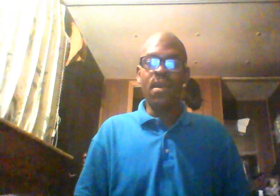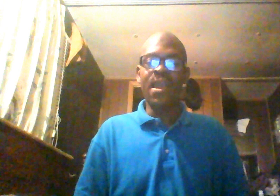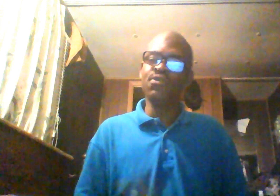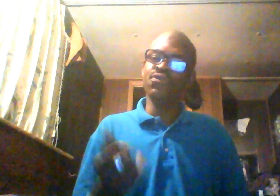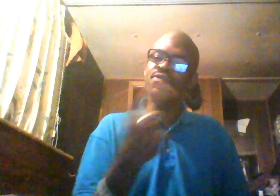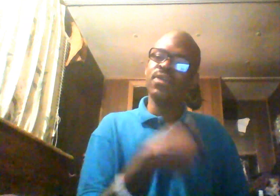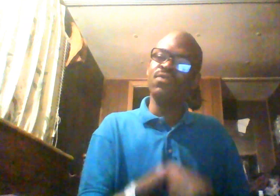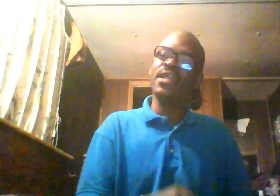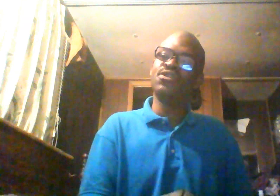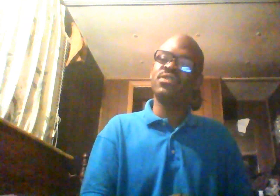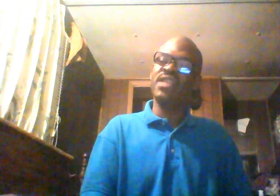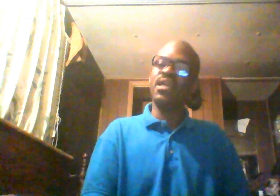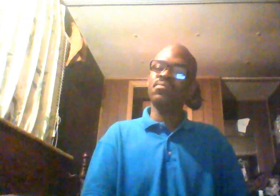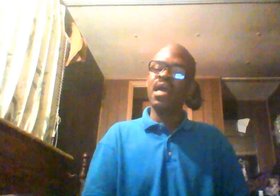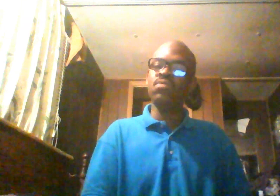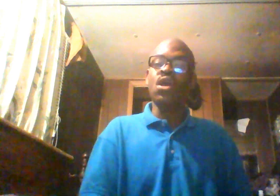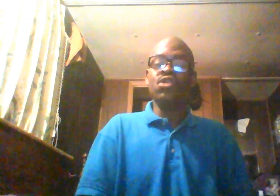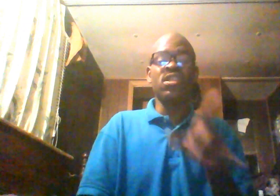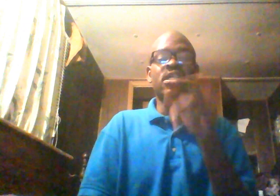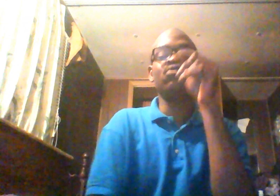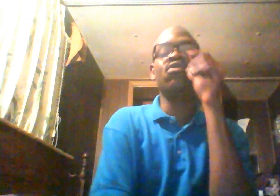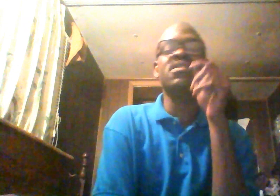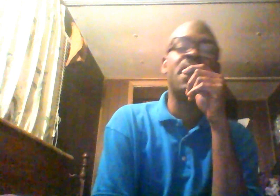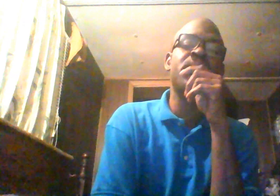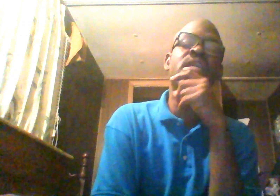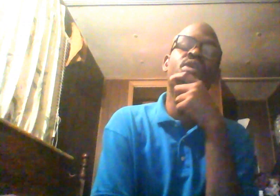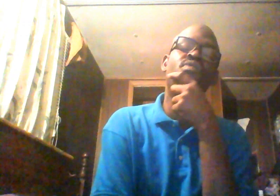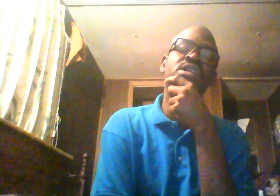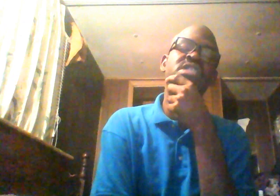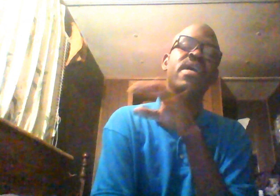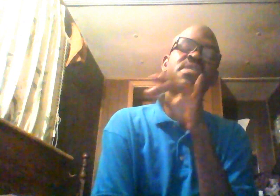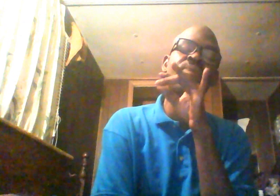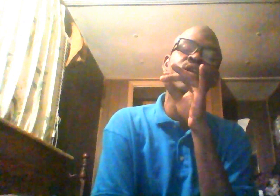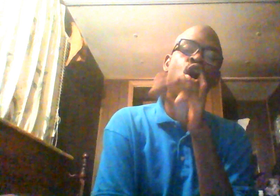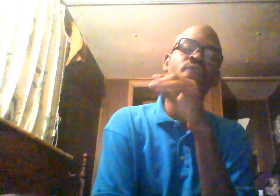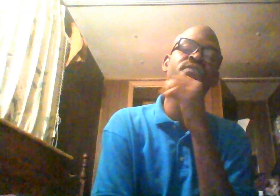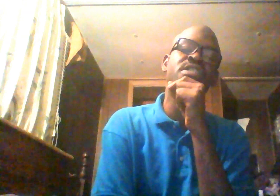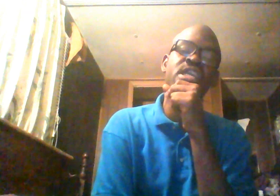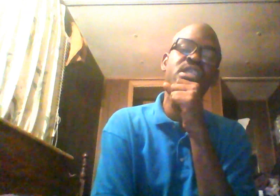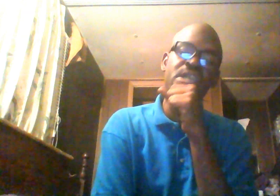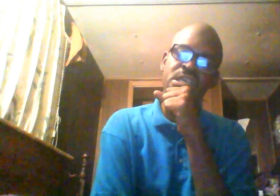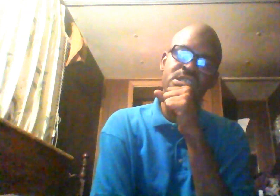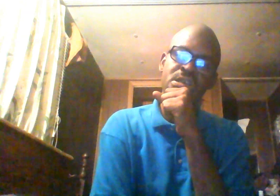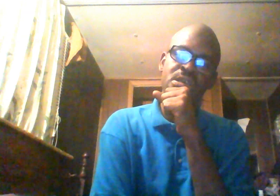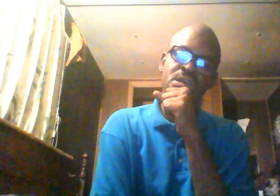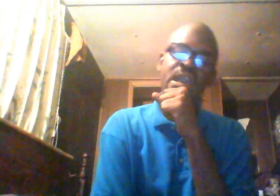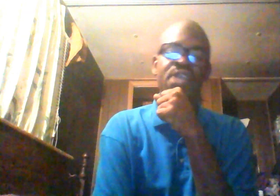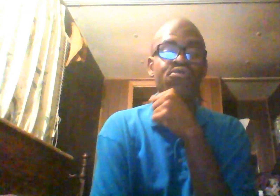And, you think you got the juice to take him down? So, this lets you know this man has been gone for 10 years. And, you